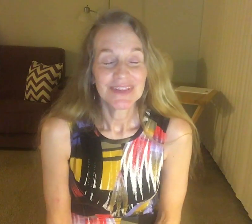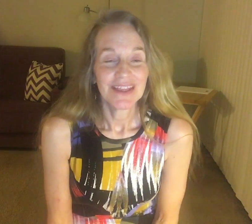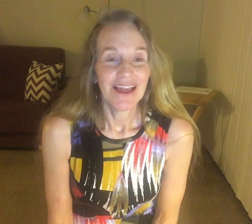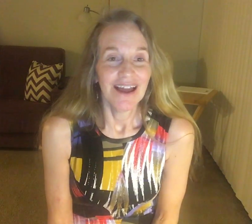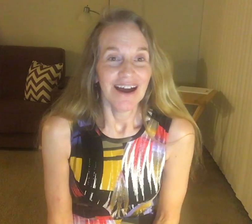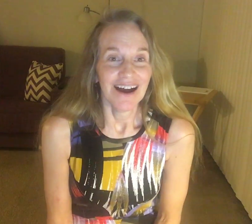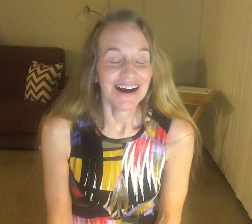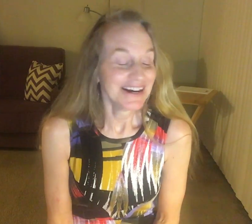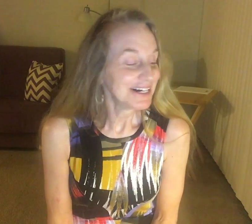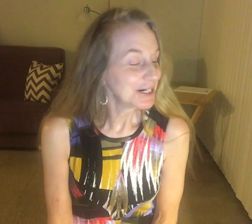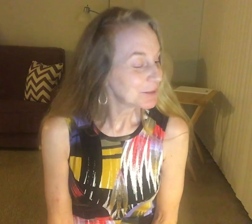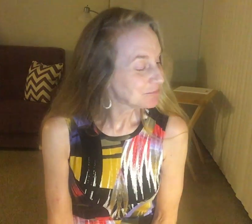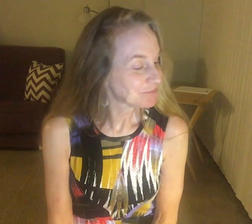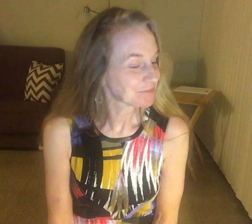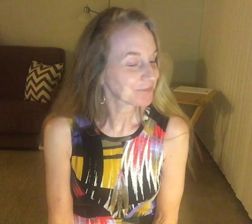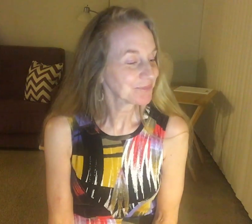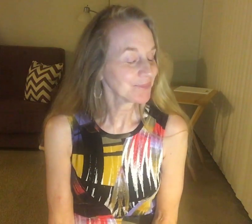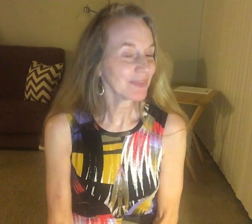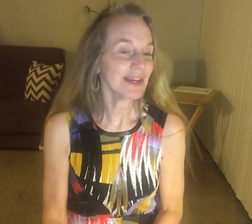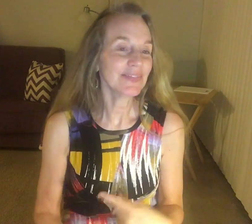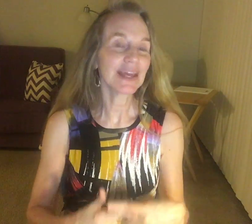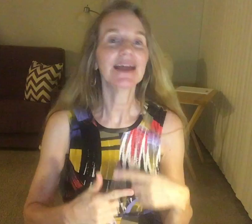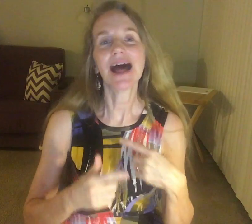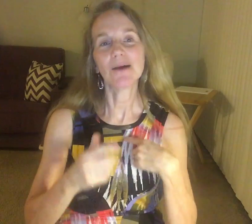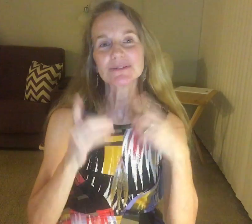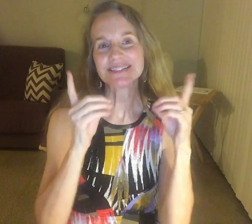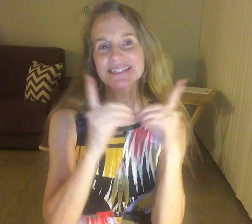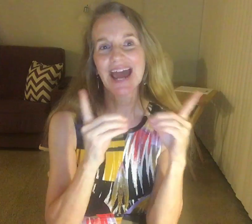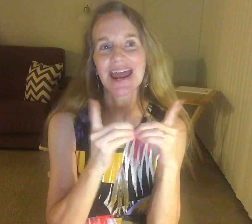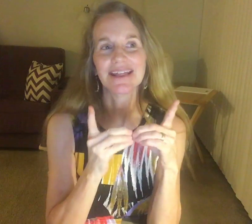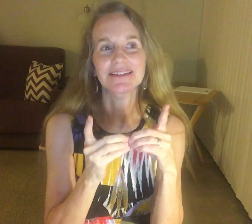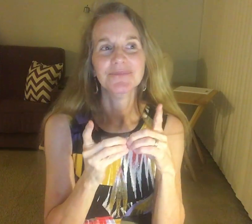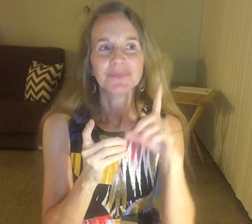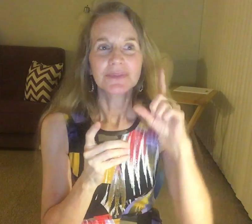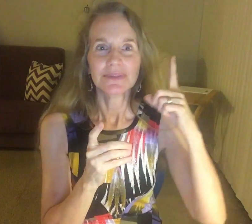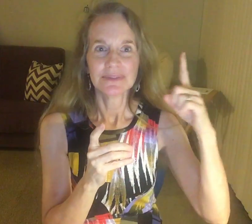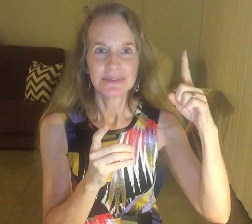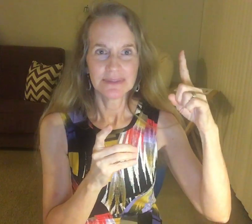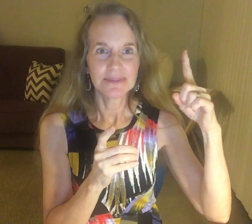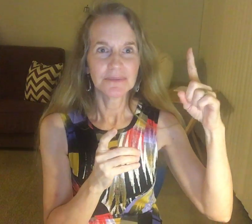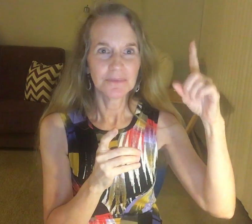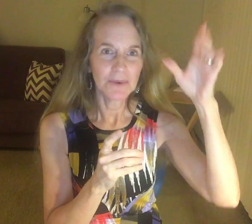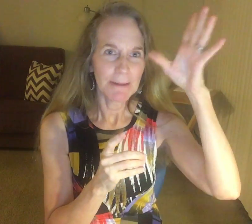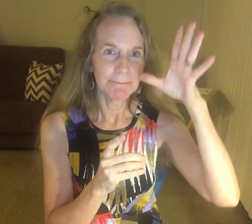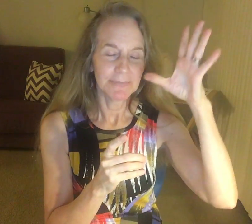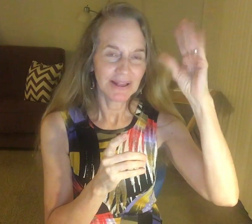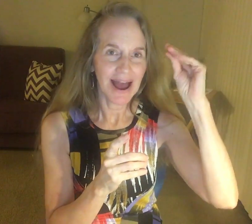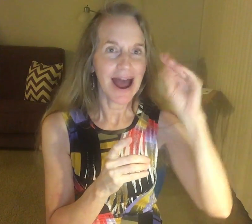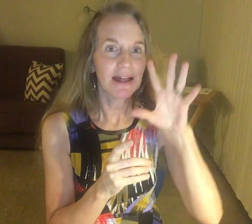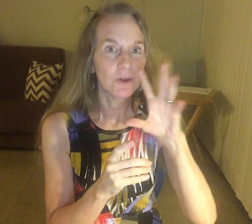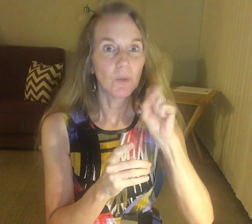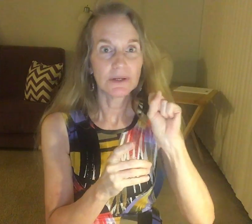I was 16 years old. I This guy who